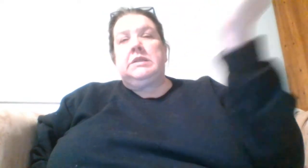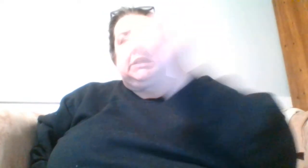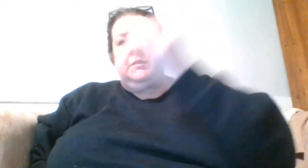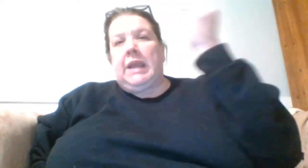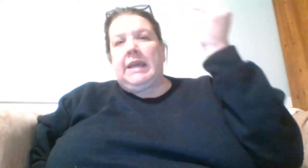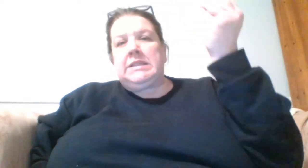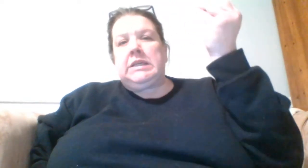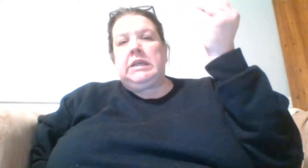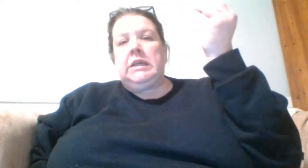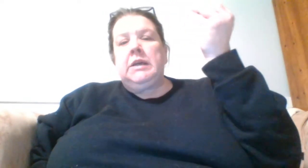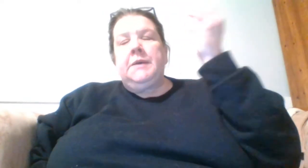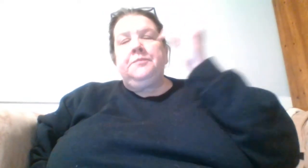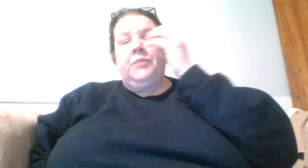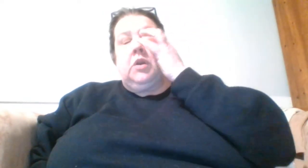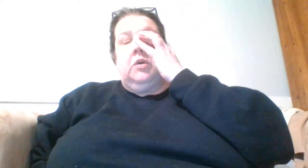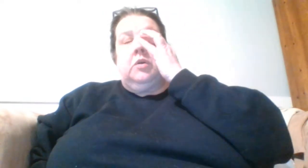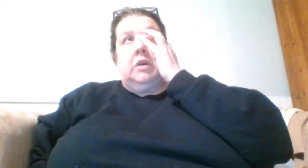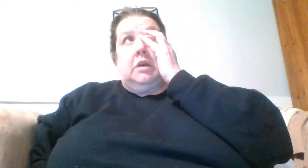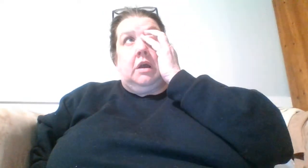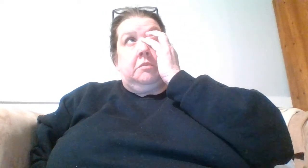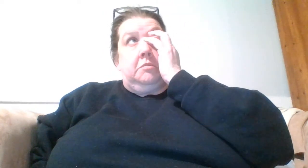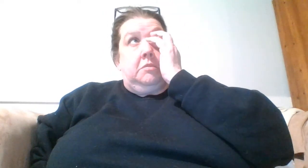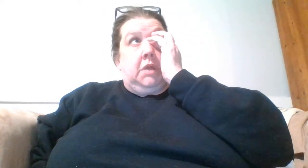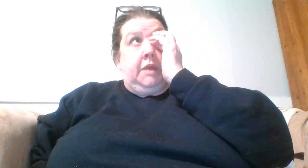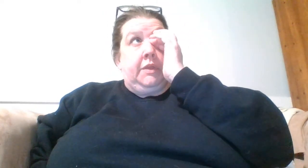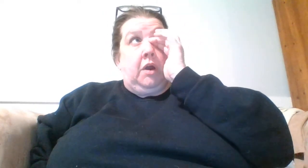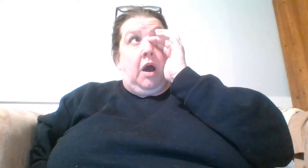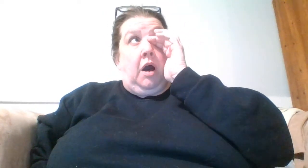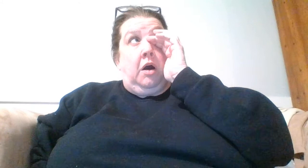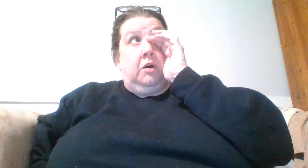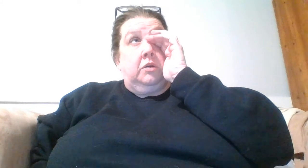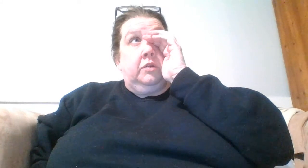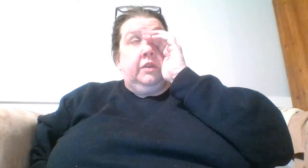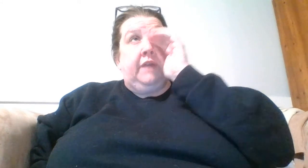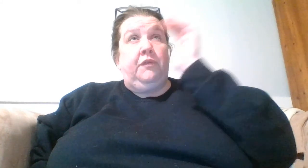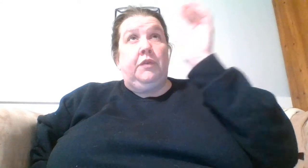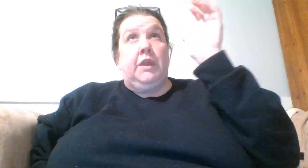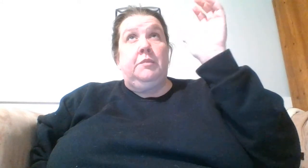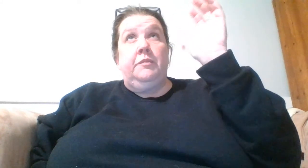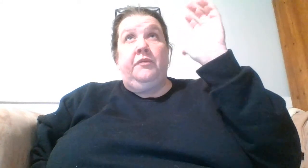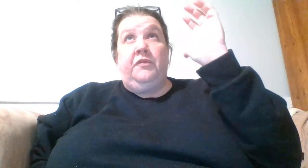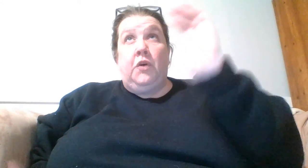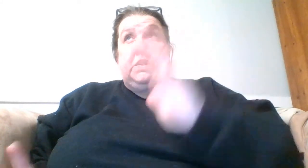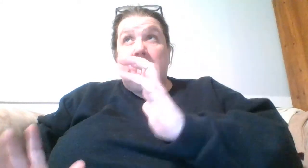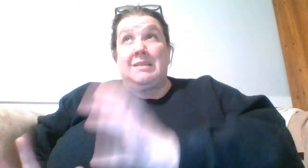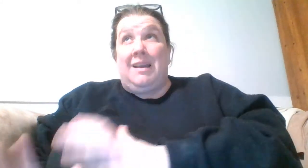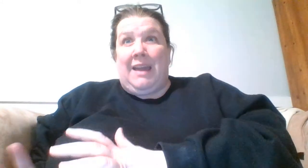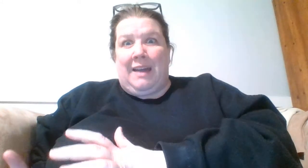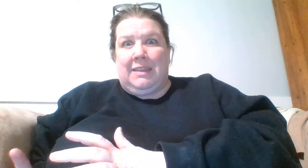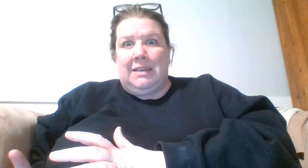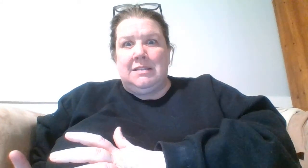team that I see or, and they're all, they, their focus is on athletes.